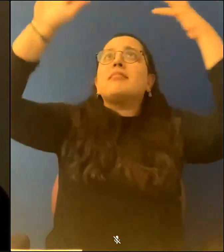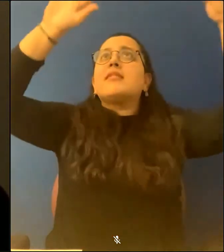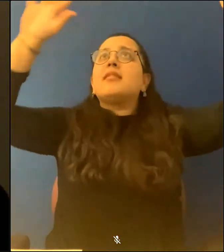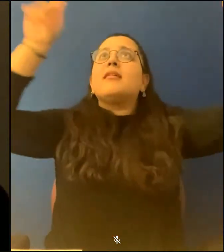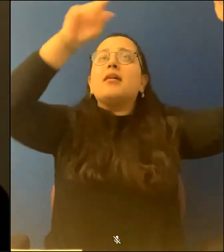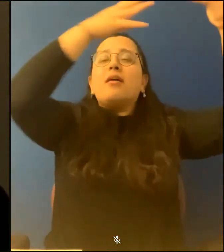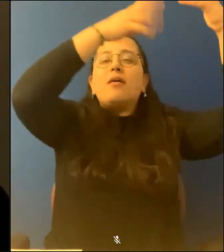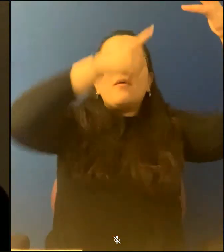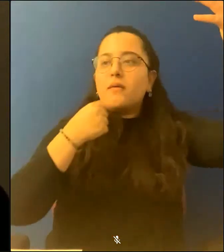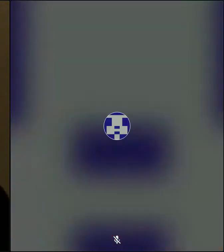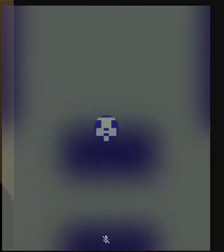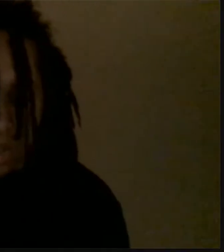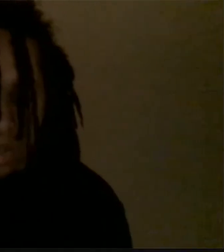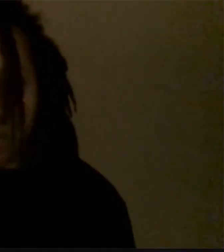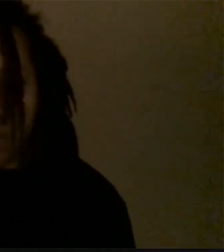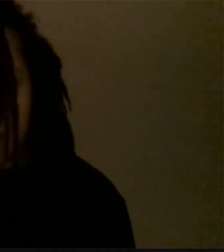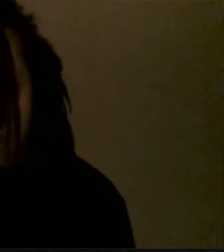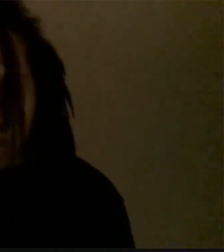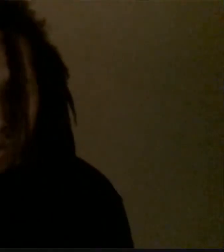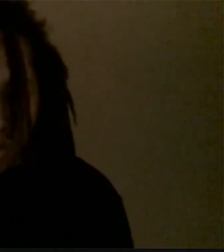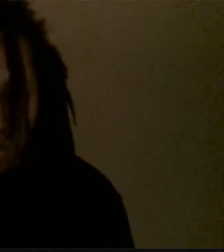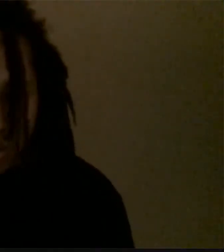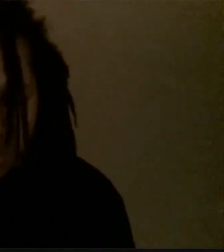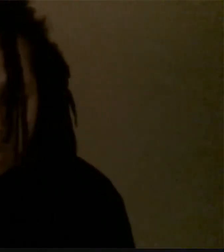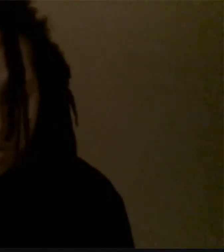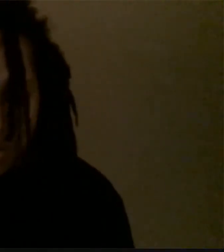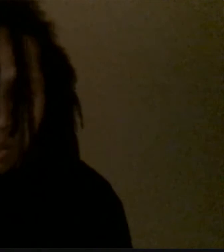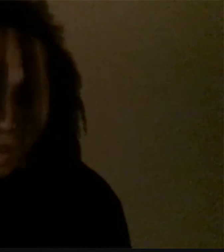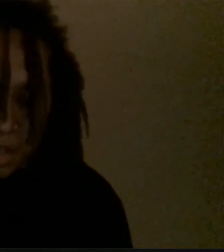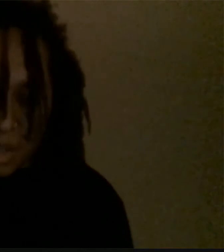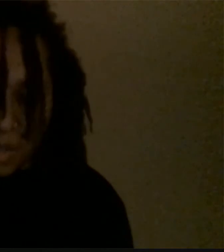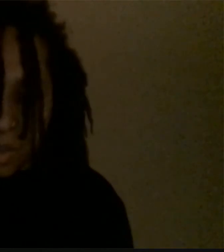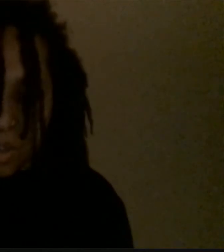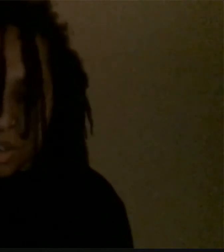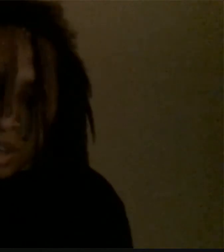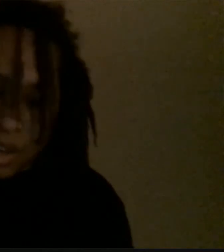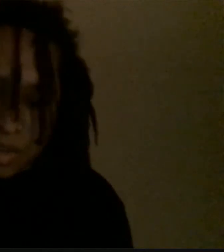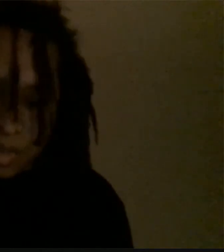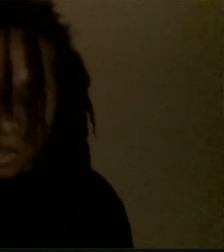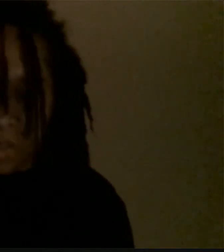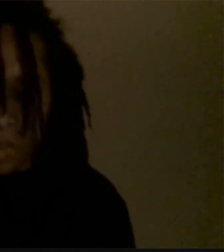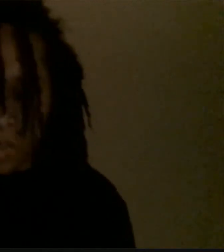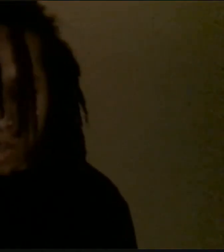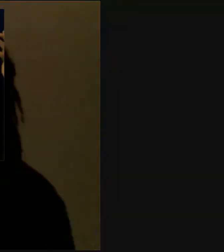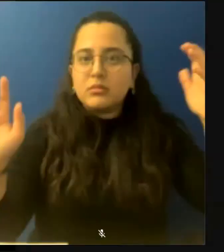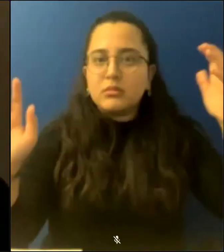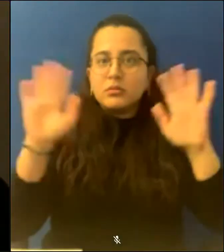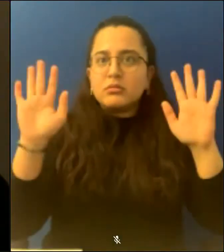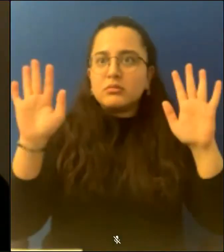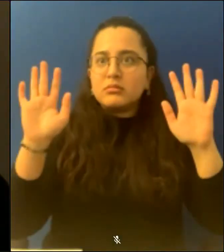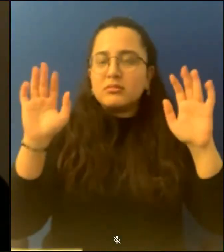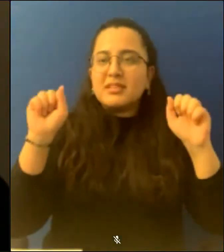ship in the sky. To my right, it all grays out, the bats emerging now from the chimneys,